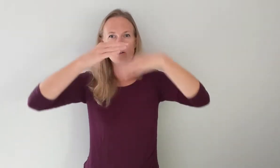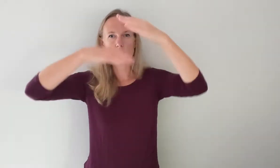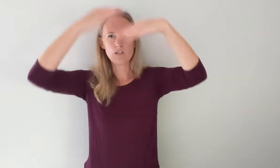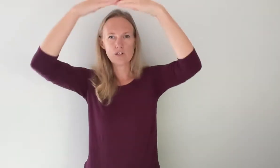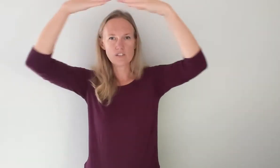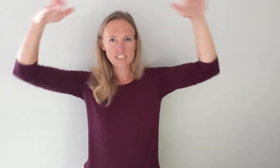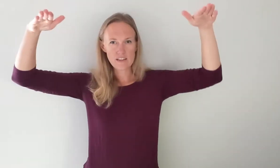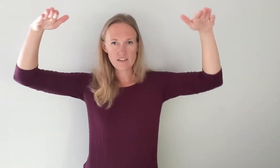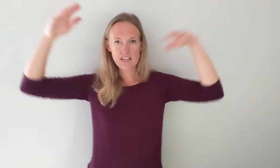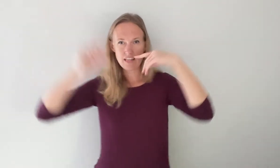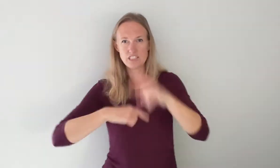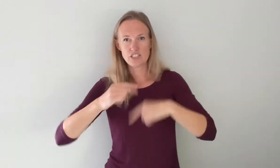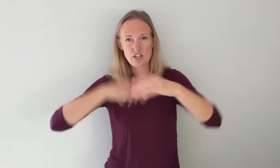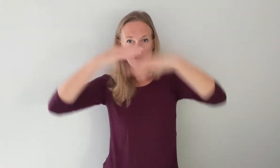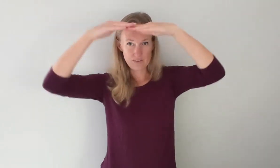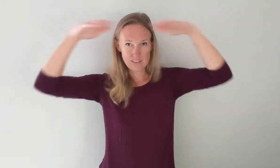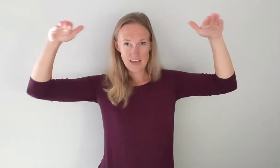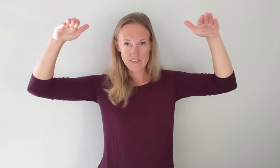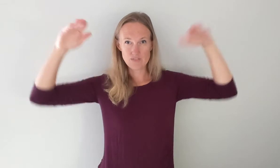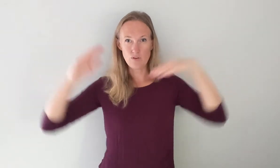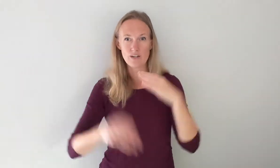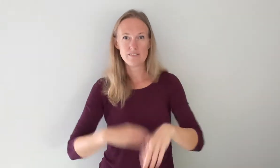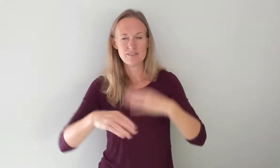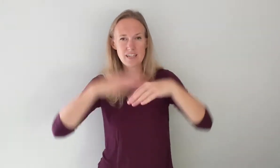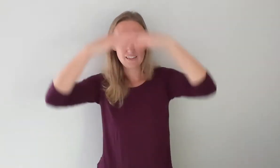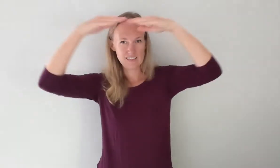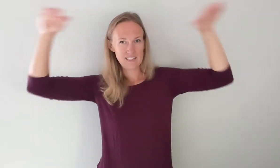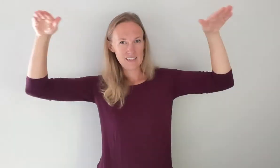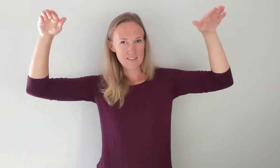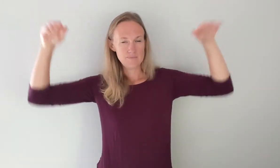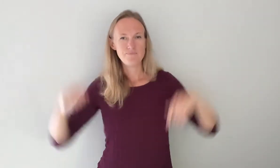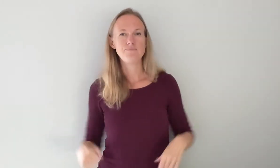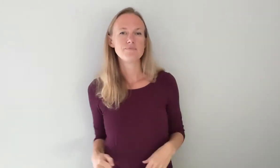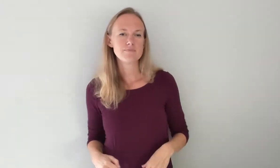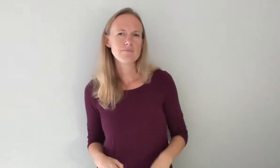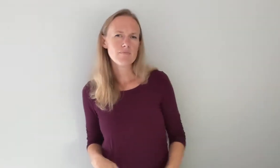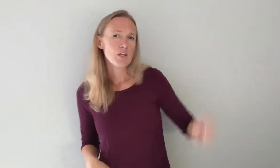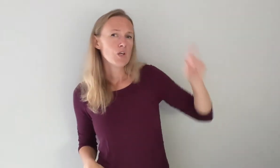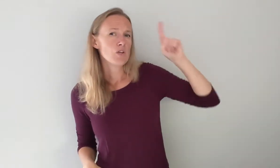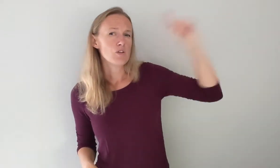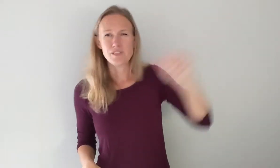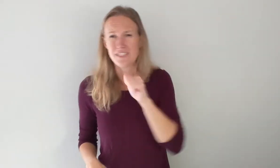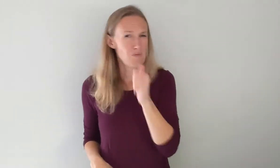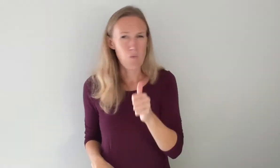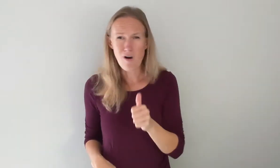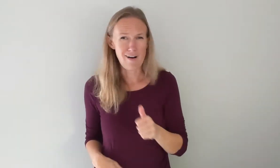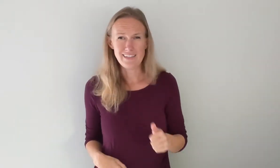of rolling over each other and then show heaven's floor okay you didn't want